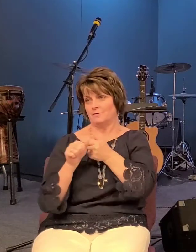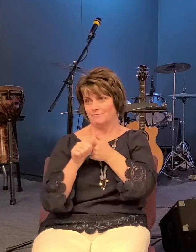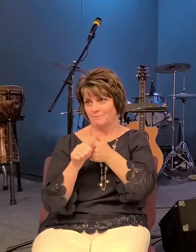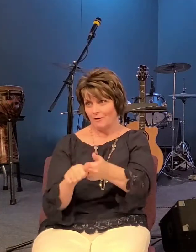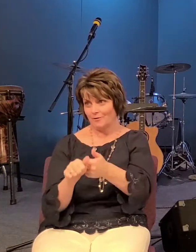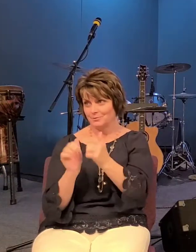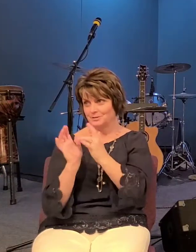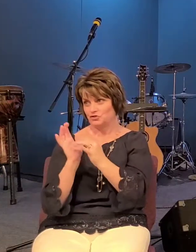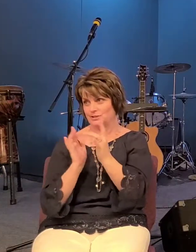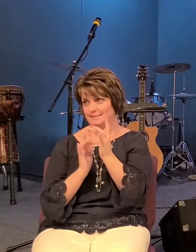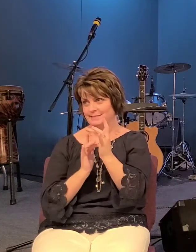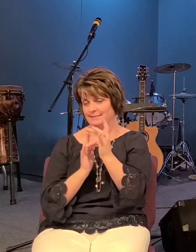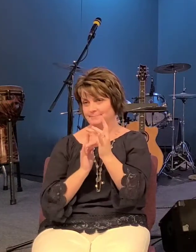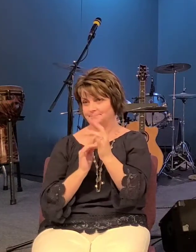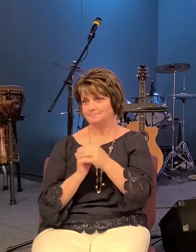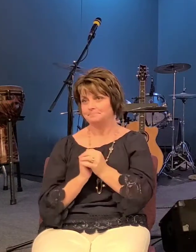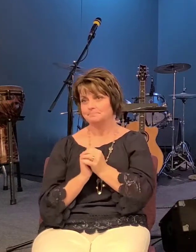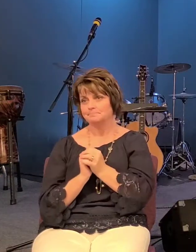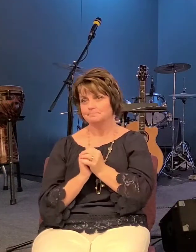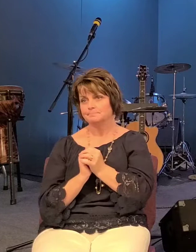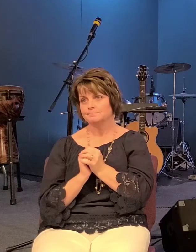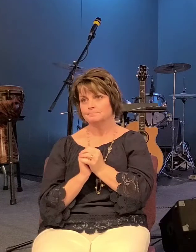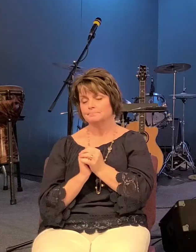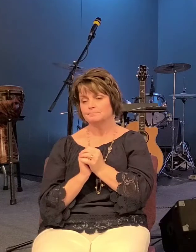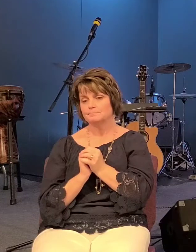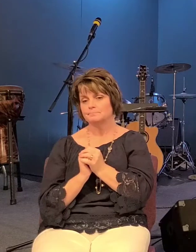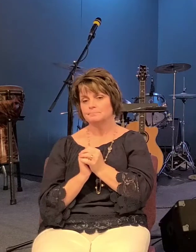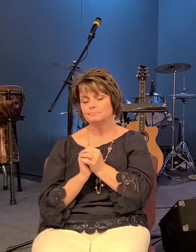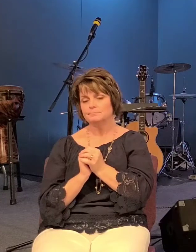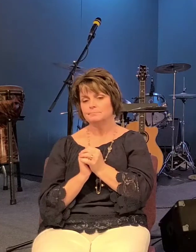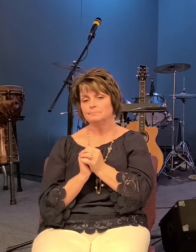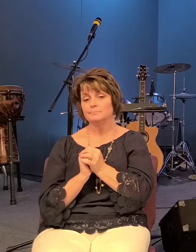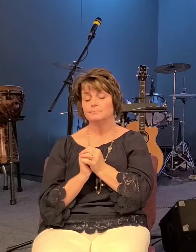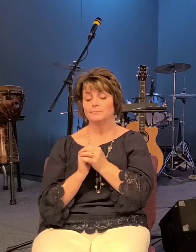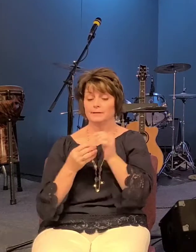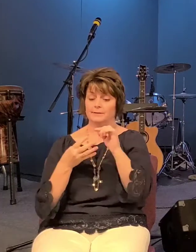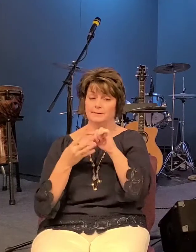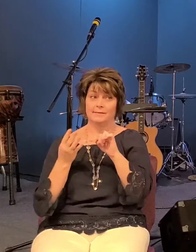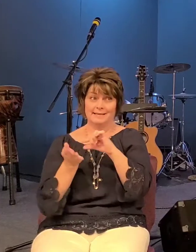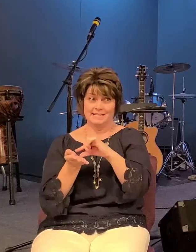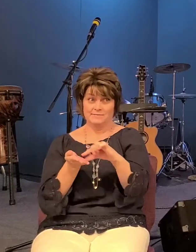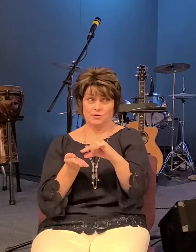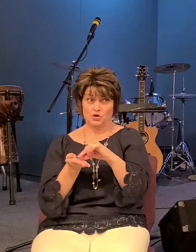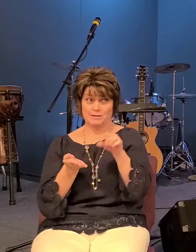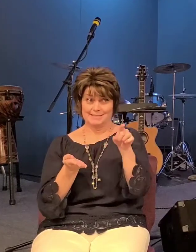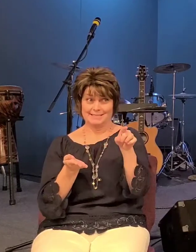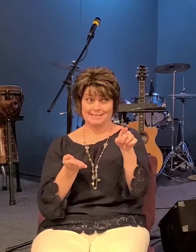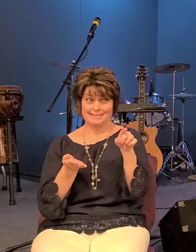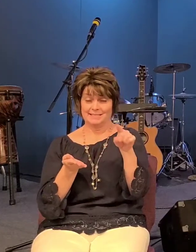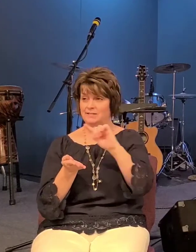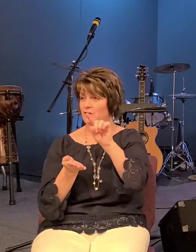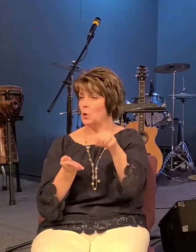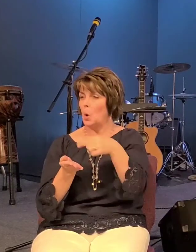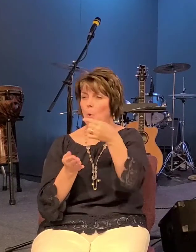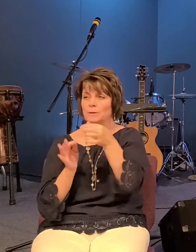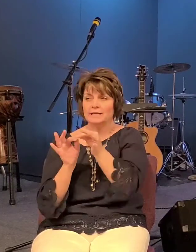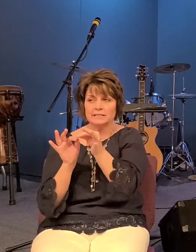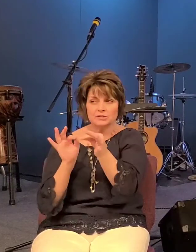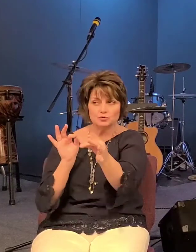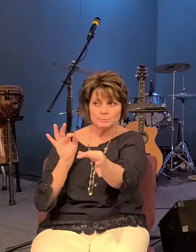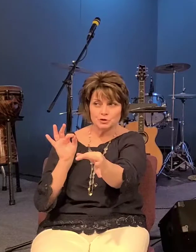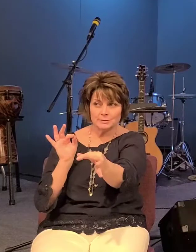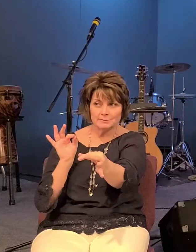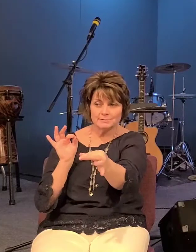now these verses are the only description of how big the crowds had gotten